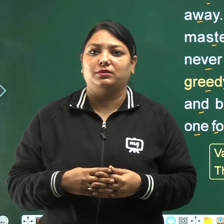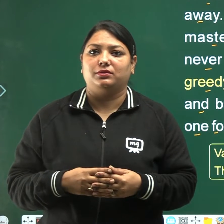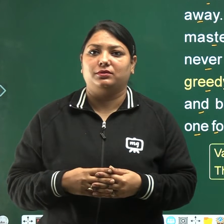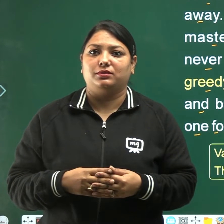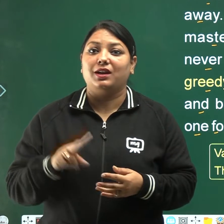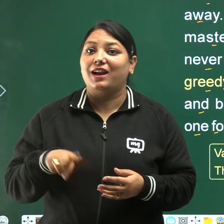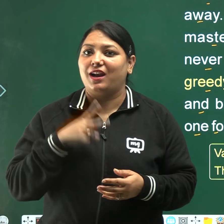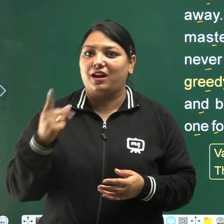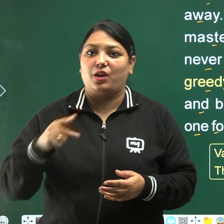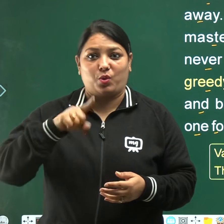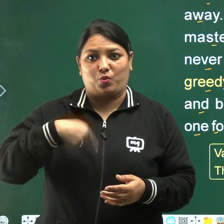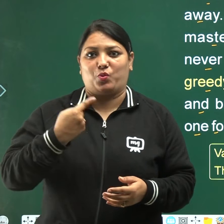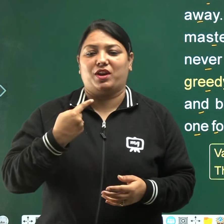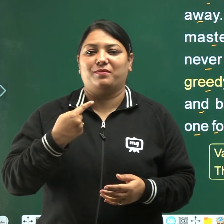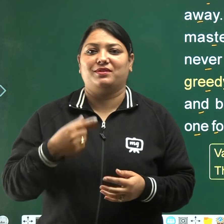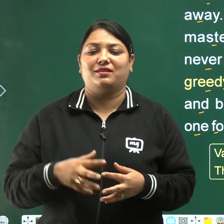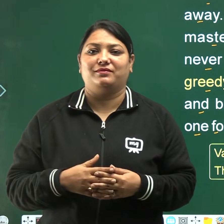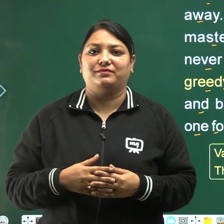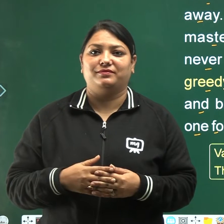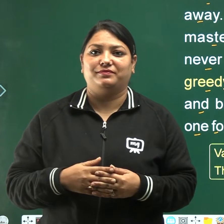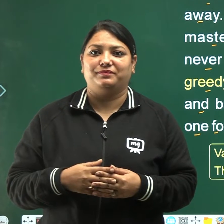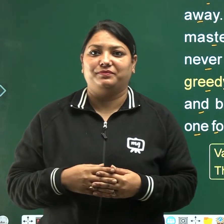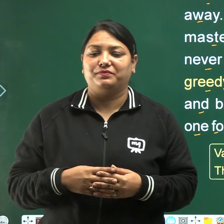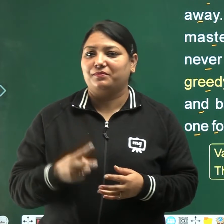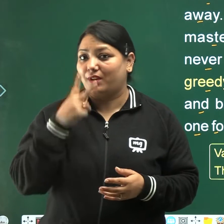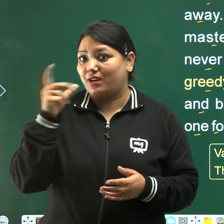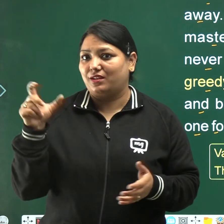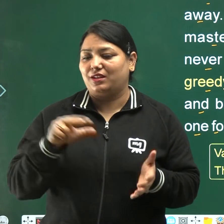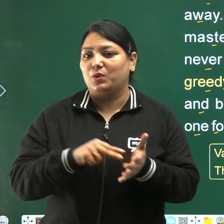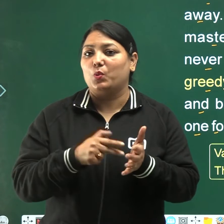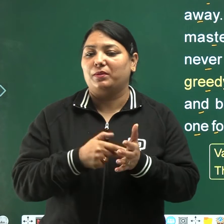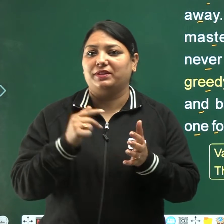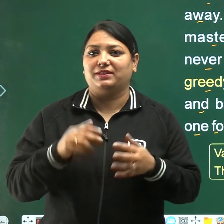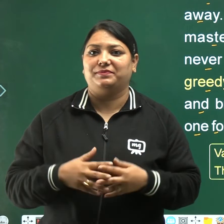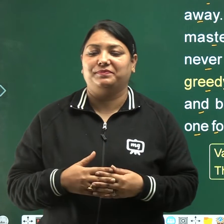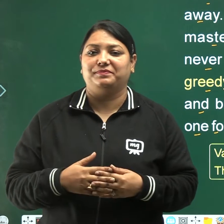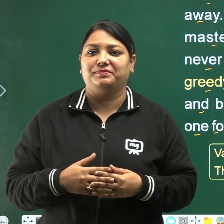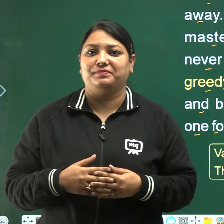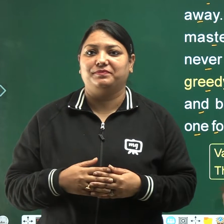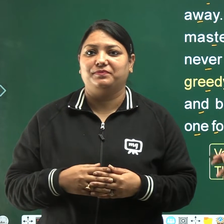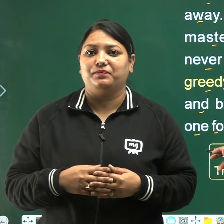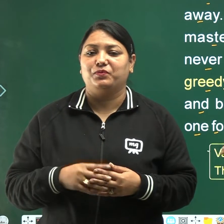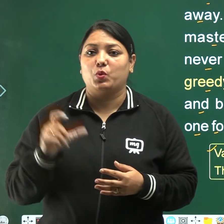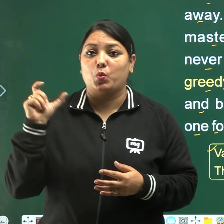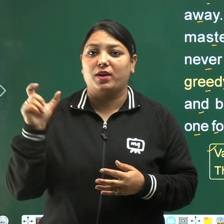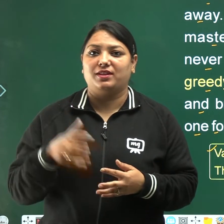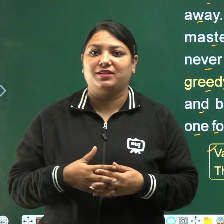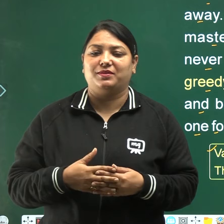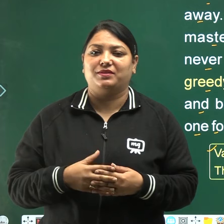other for himself, now let us see the word meanings. Vanish,